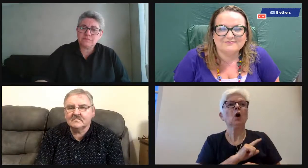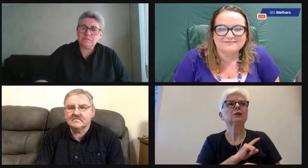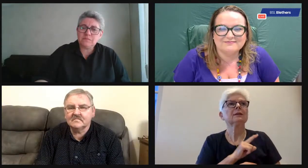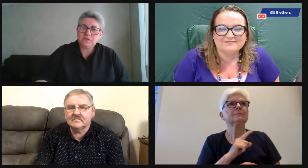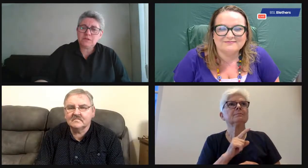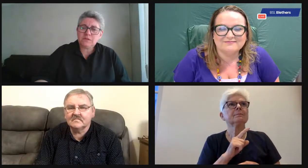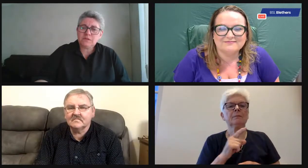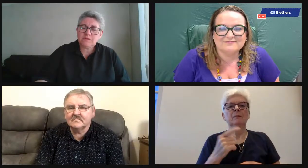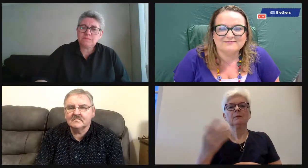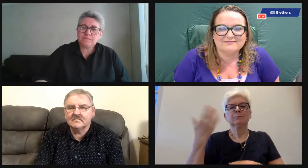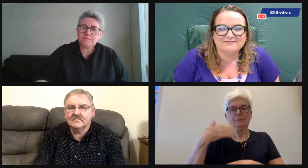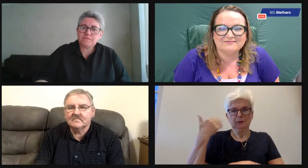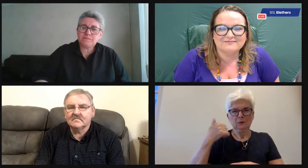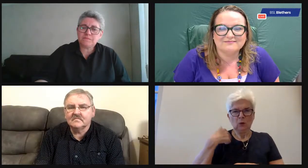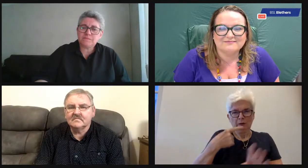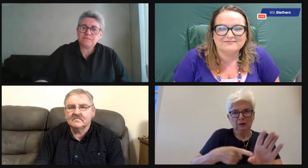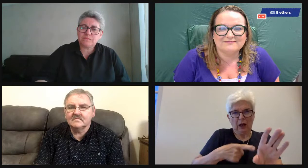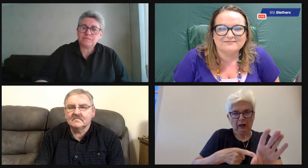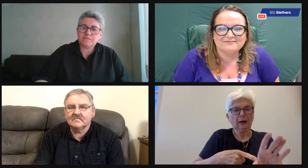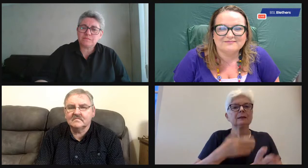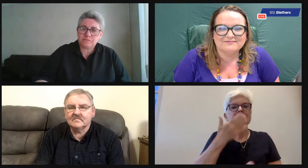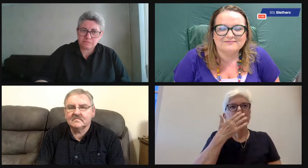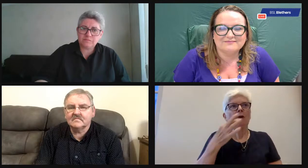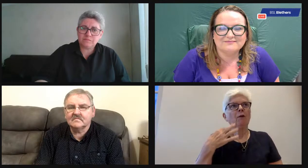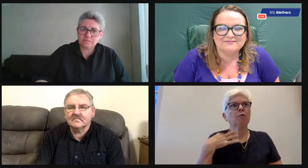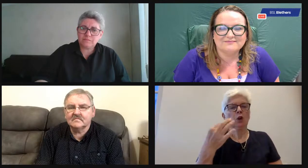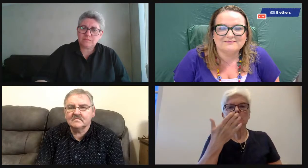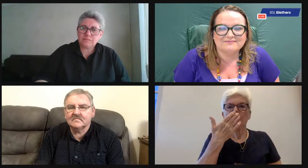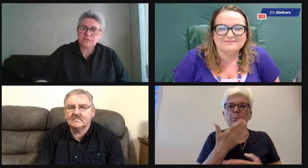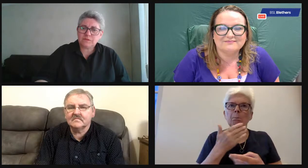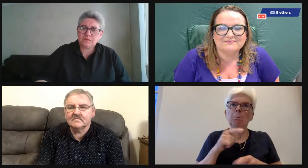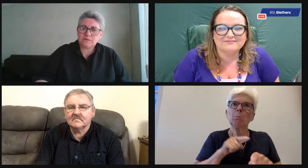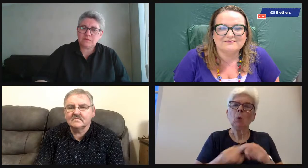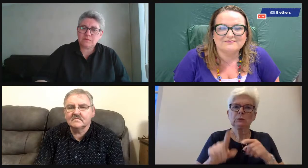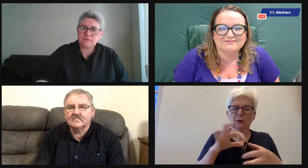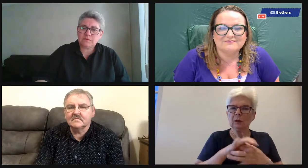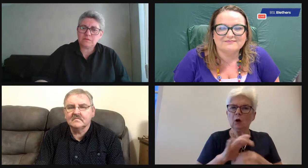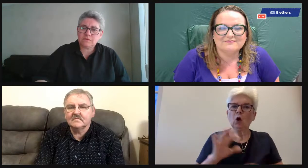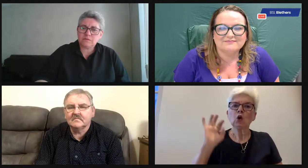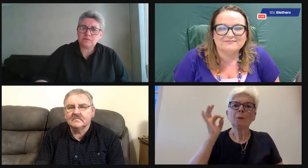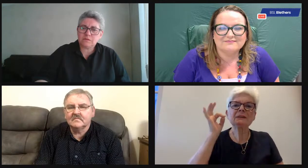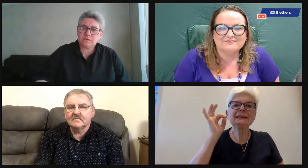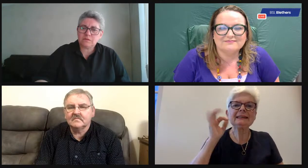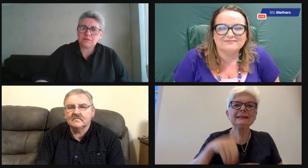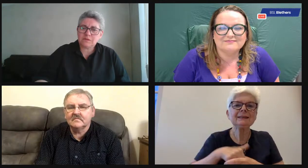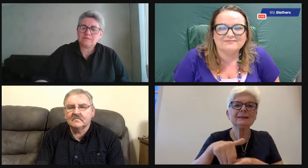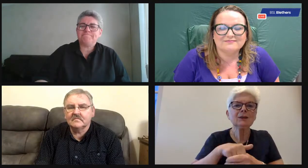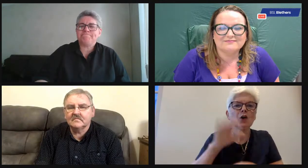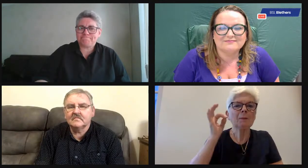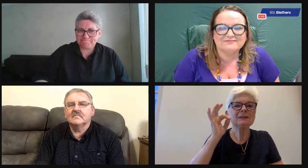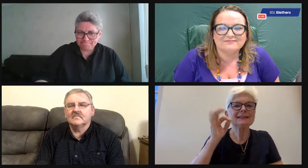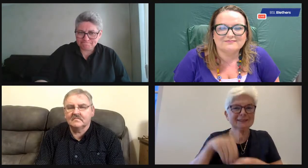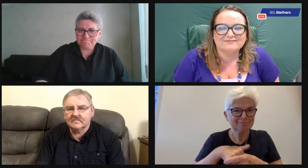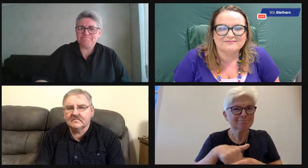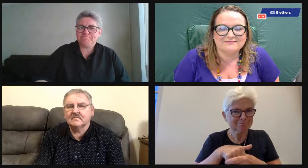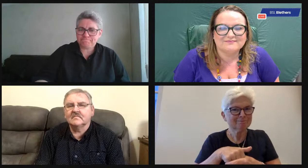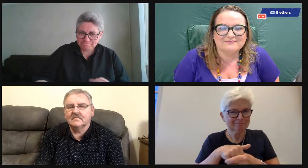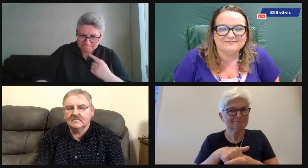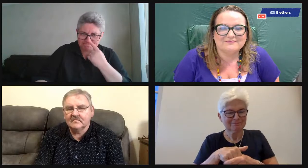Yeah, I think a lot of people don't really understand volunteering. When I was younger, I tended to be